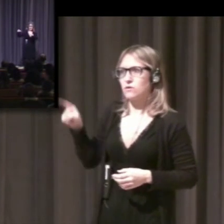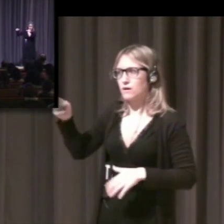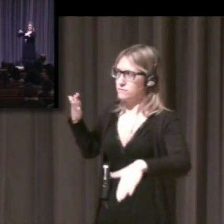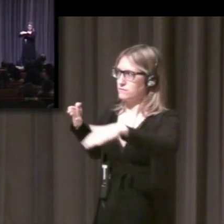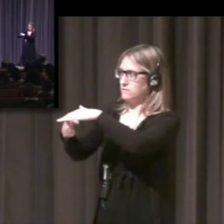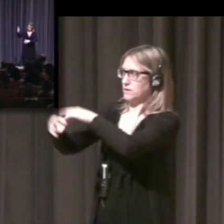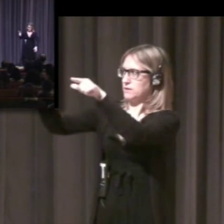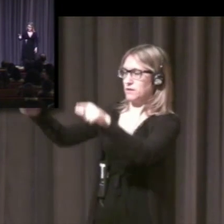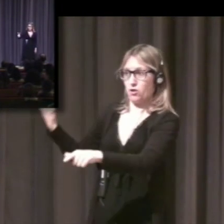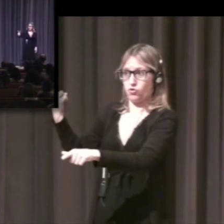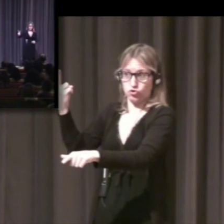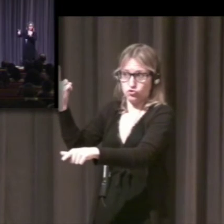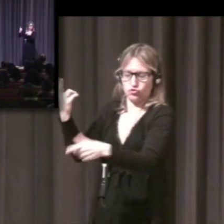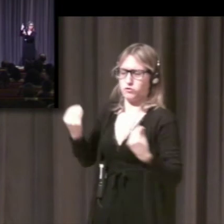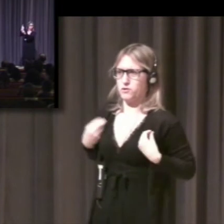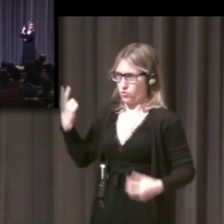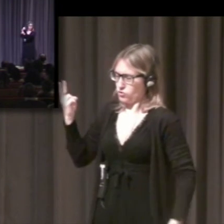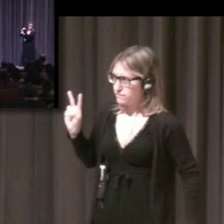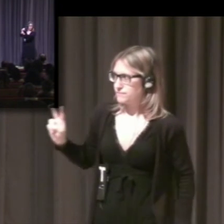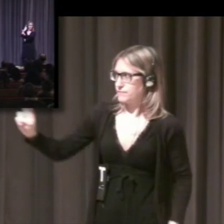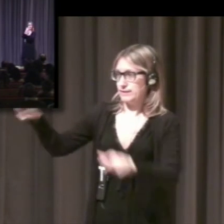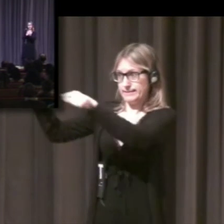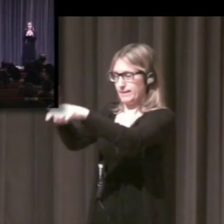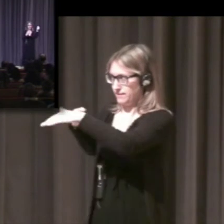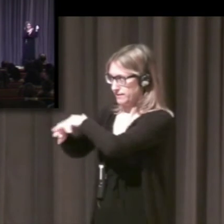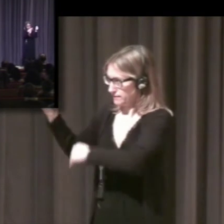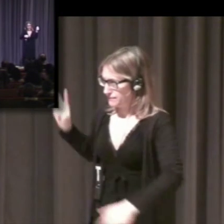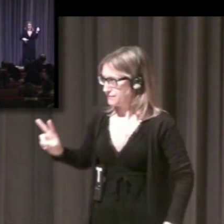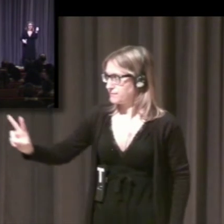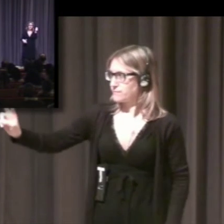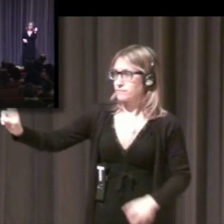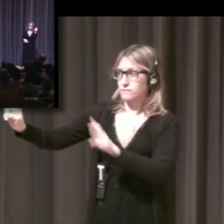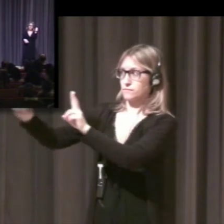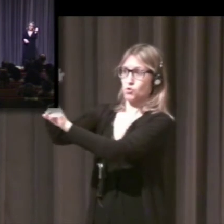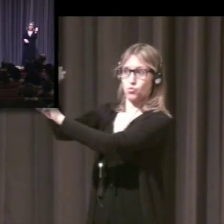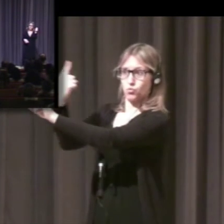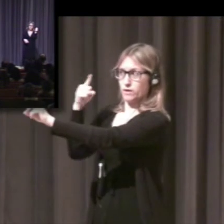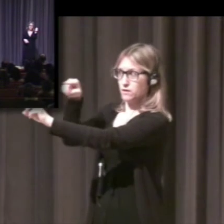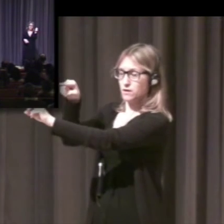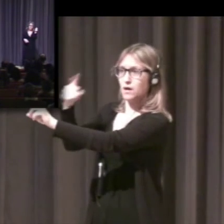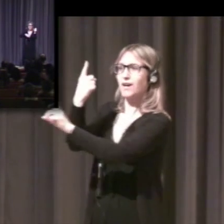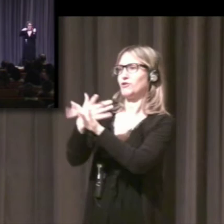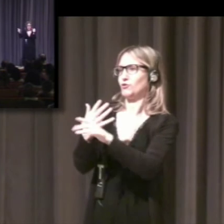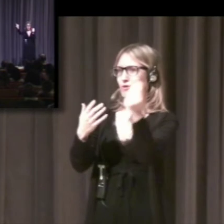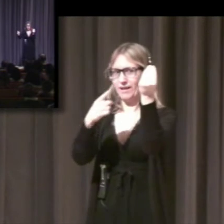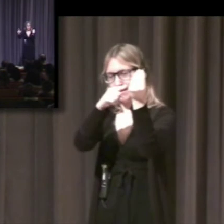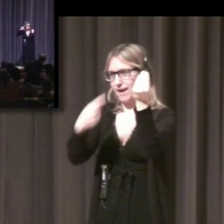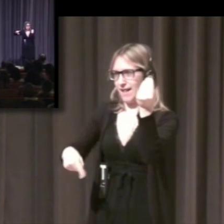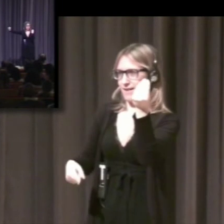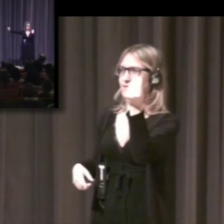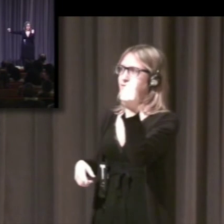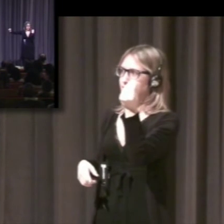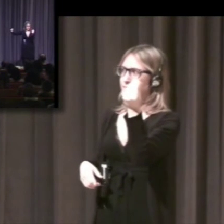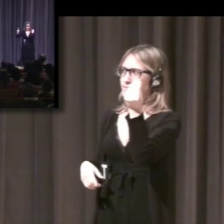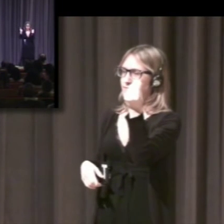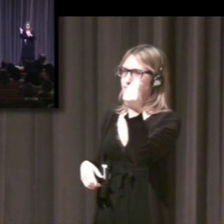toy. The other person, one of the people leaves, and the person who's there puts the